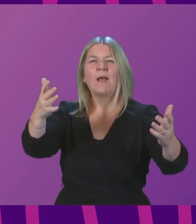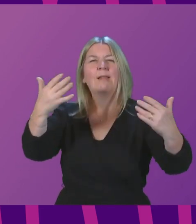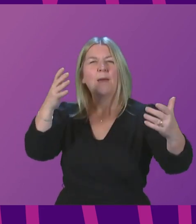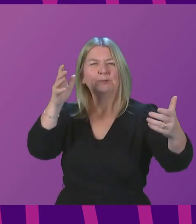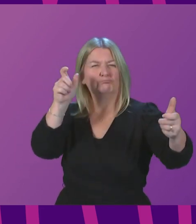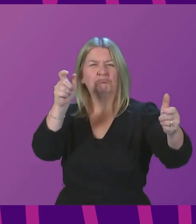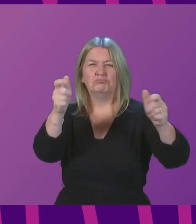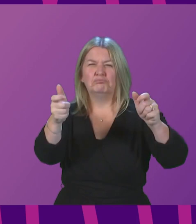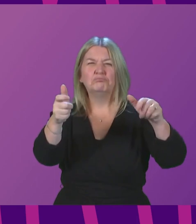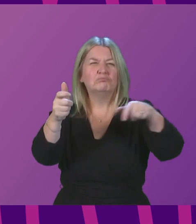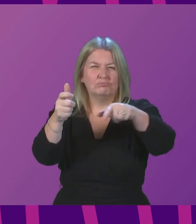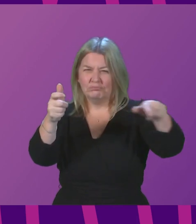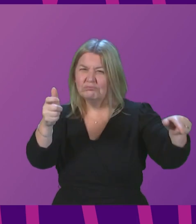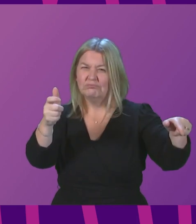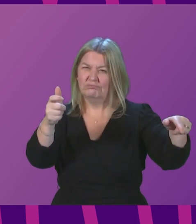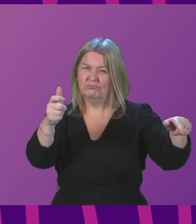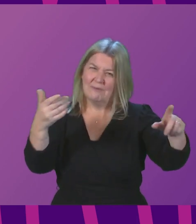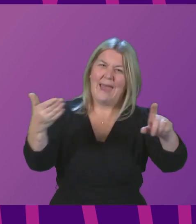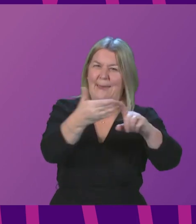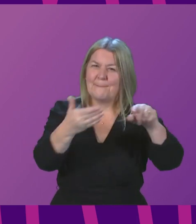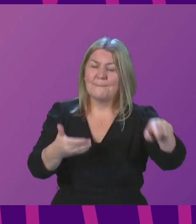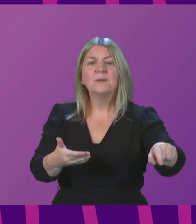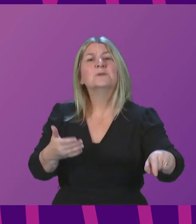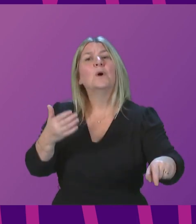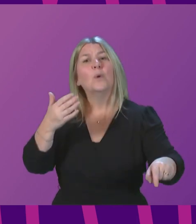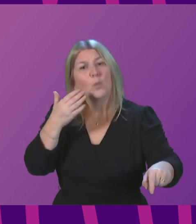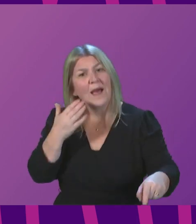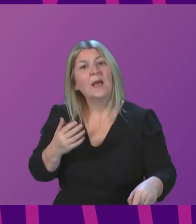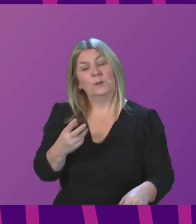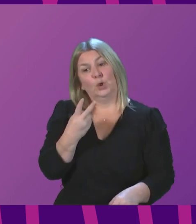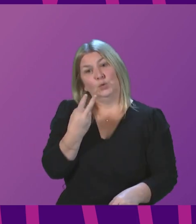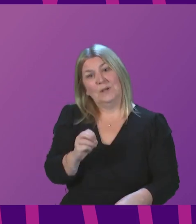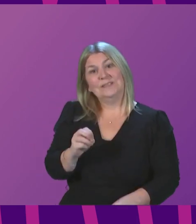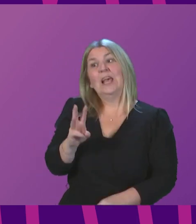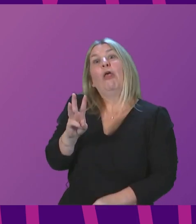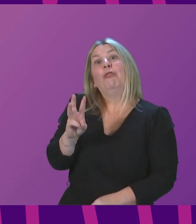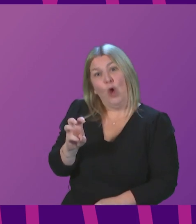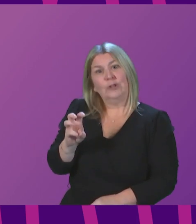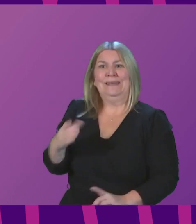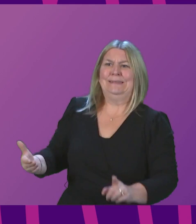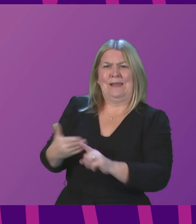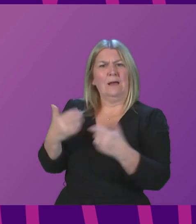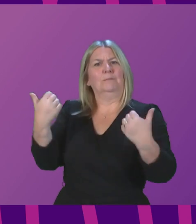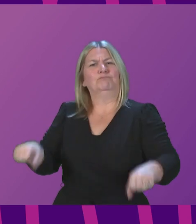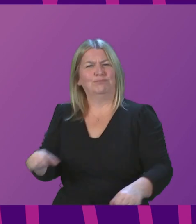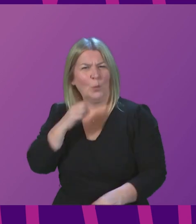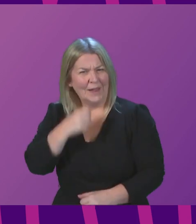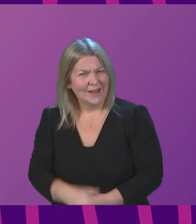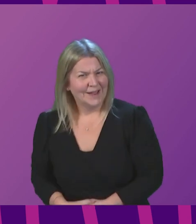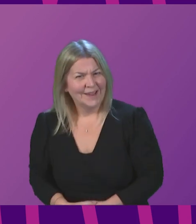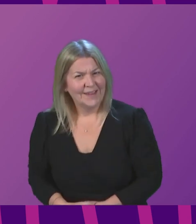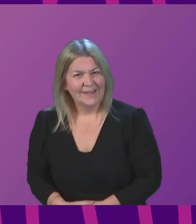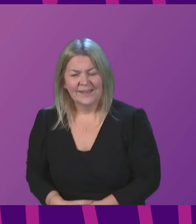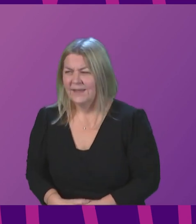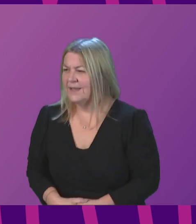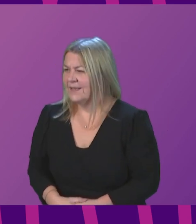the First Minister, when will the 2013 recycling target be made? The First Minister If the Scottish